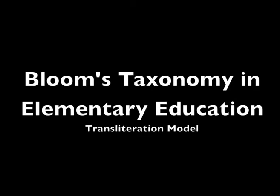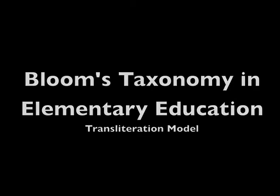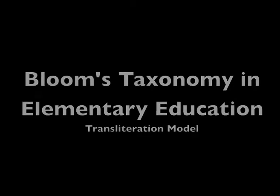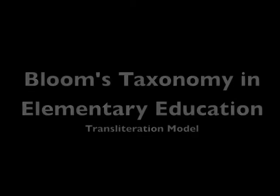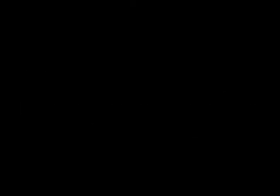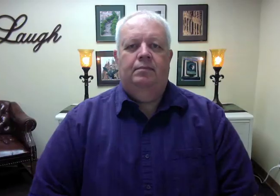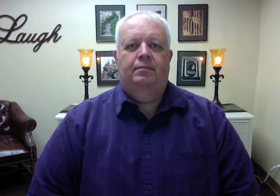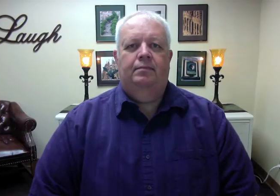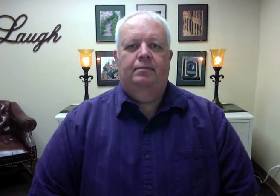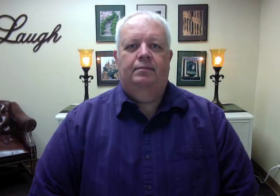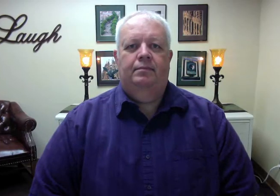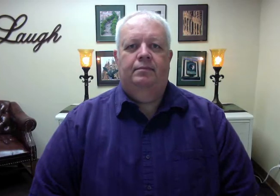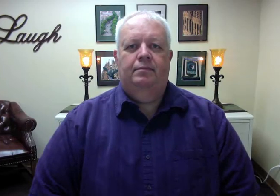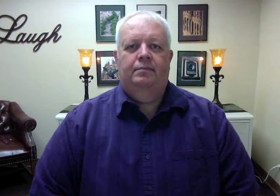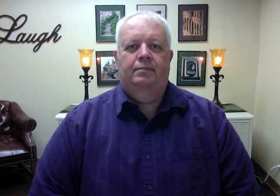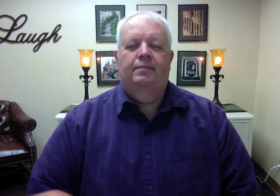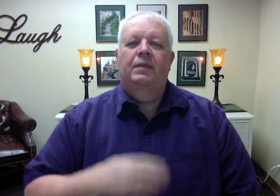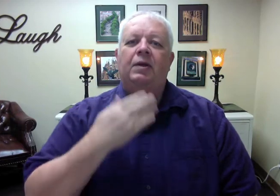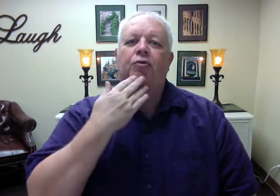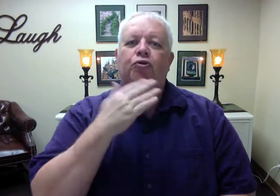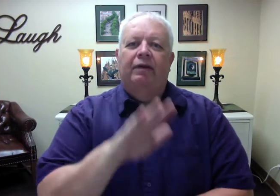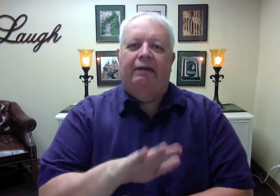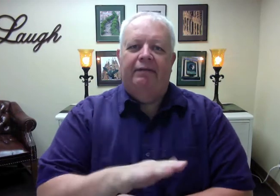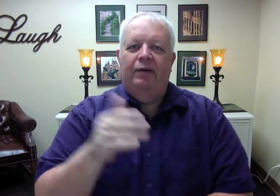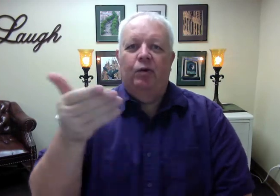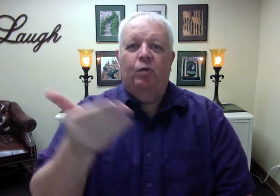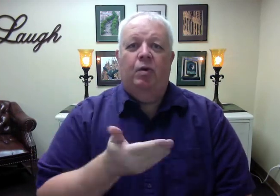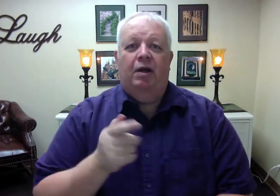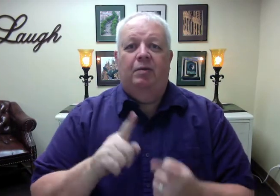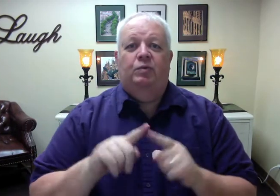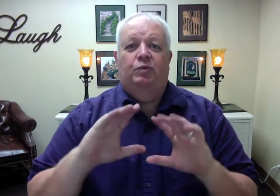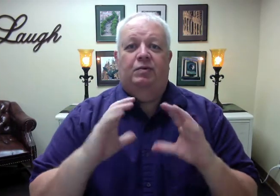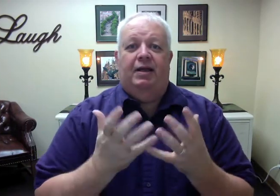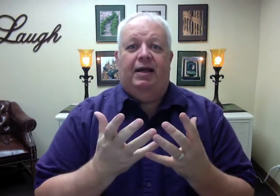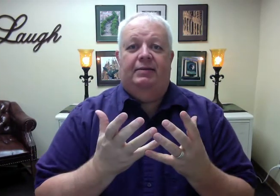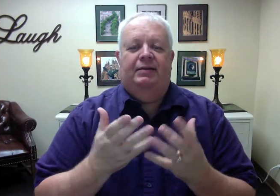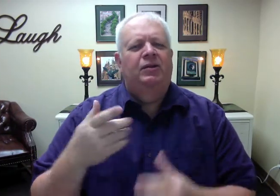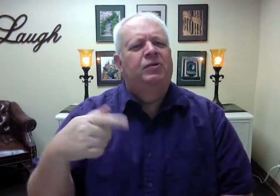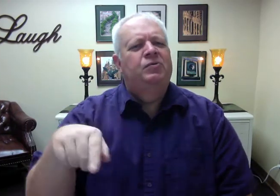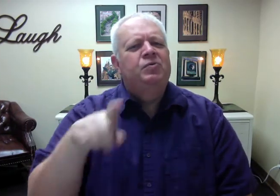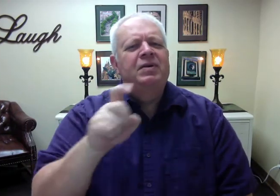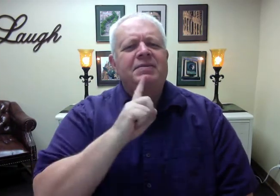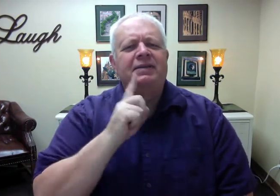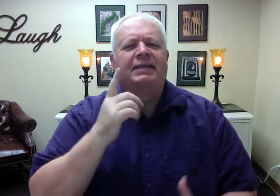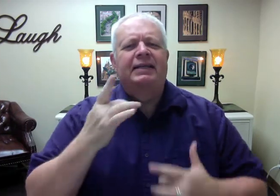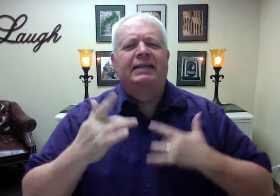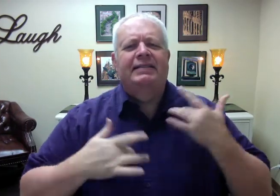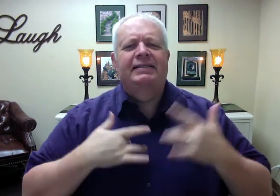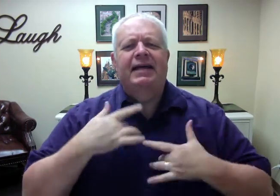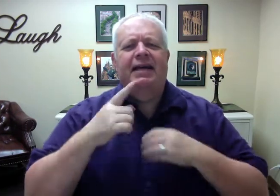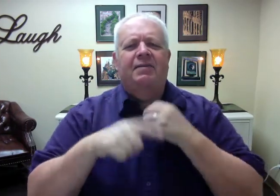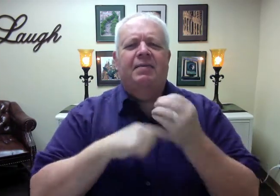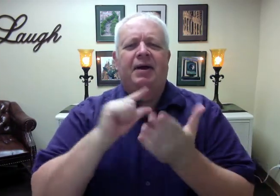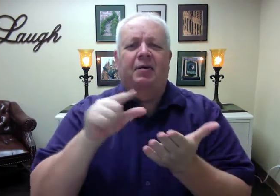Good evening, welcome to class. You must be excited about graduation at the end of the semester.